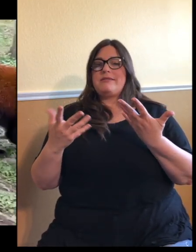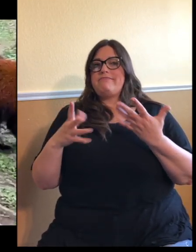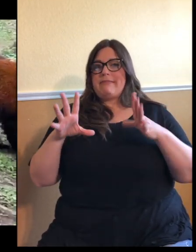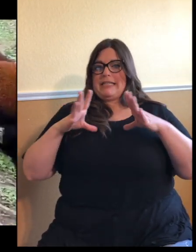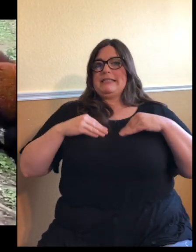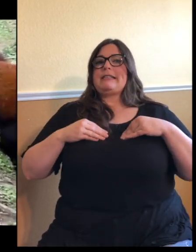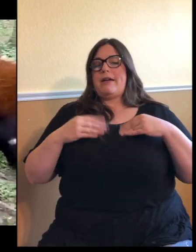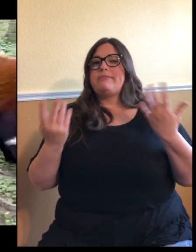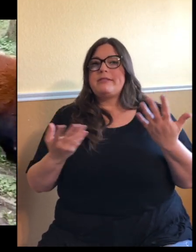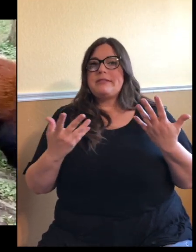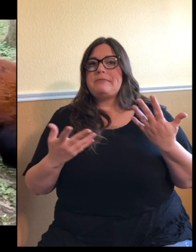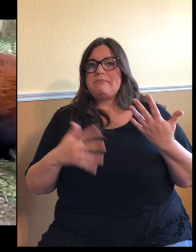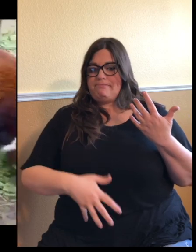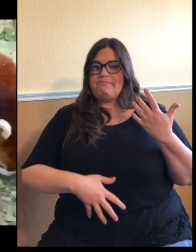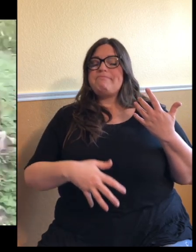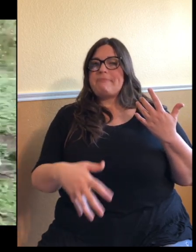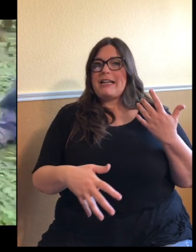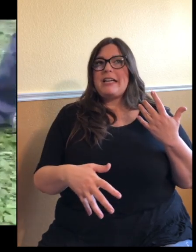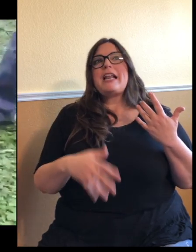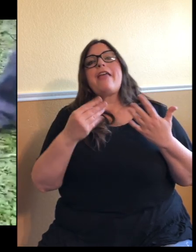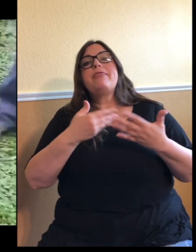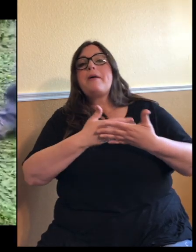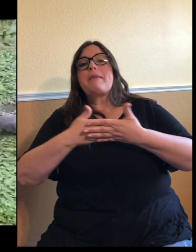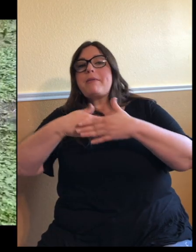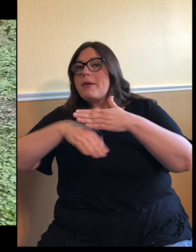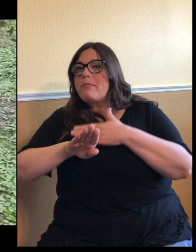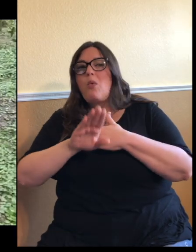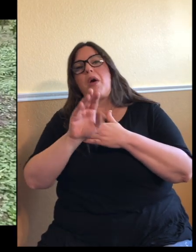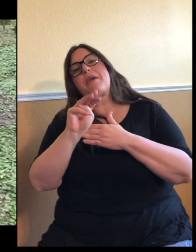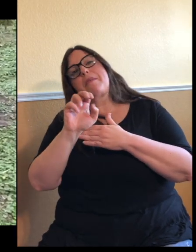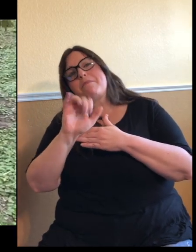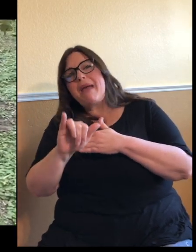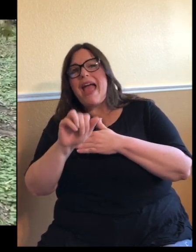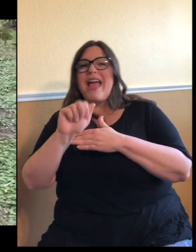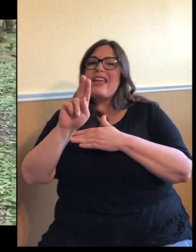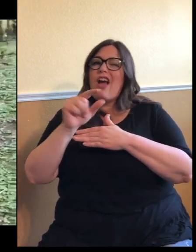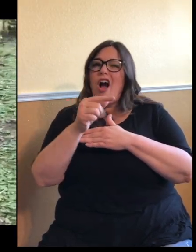have the baby then somewhere from May to August. June is kind of average, especially for us, June's average.